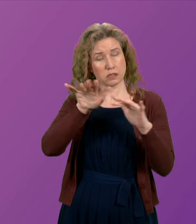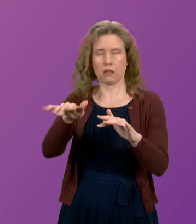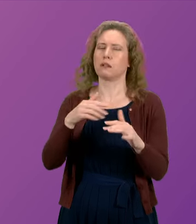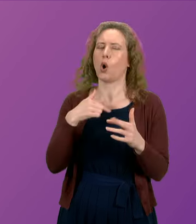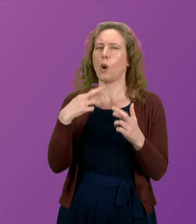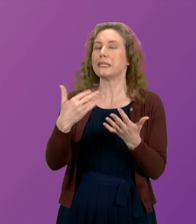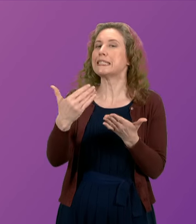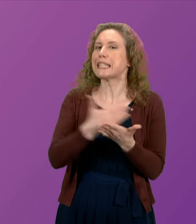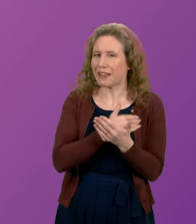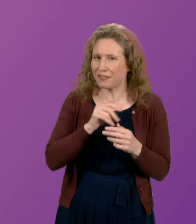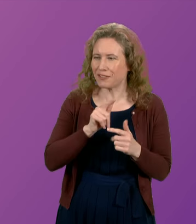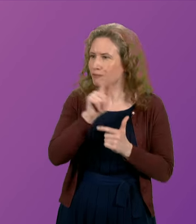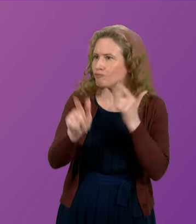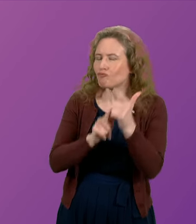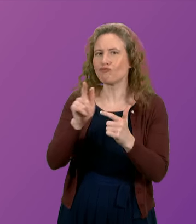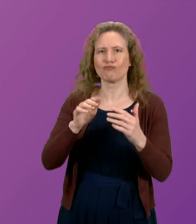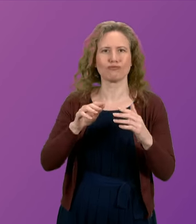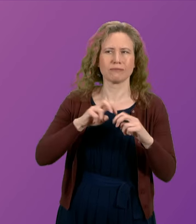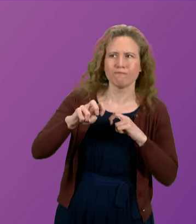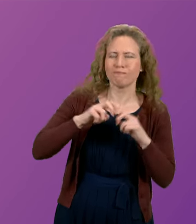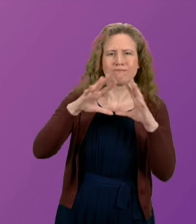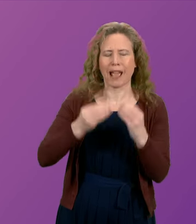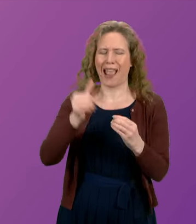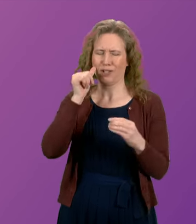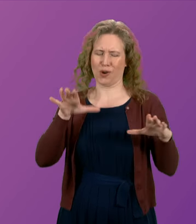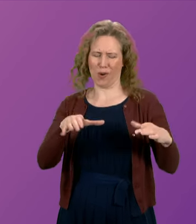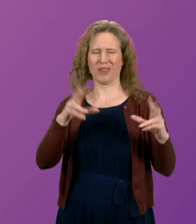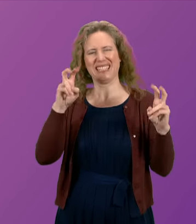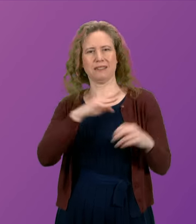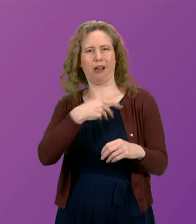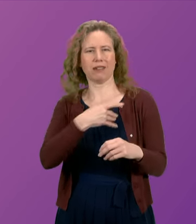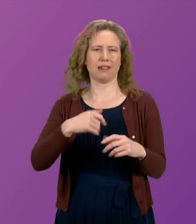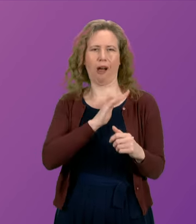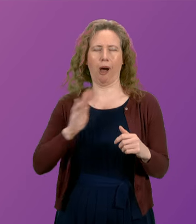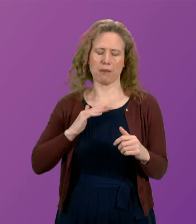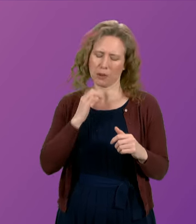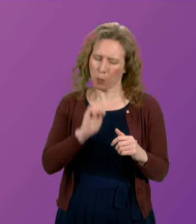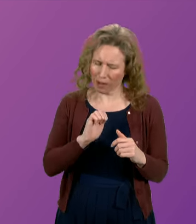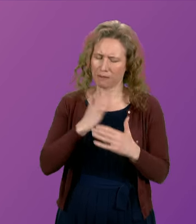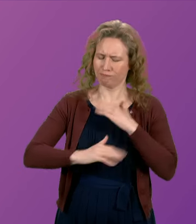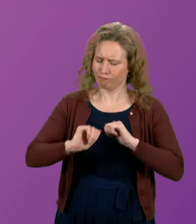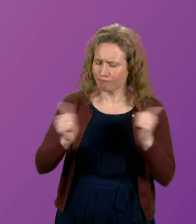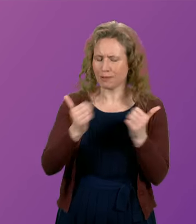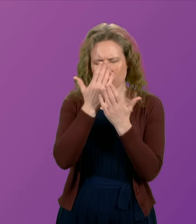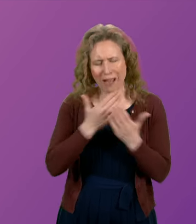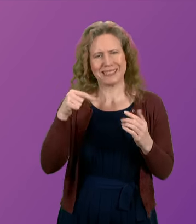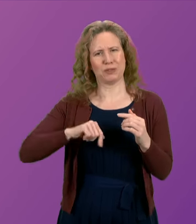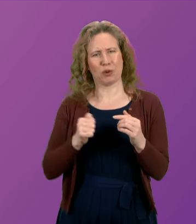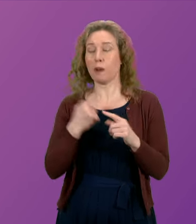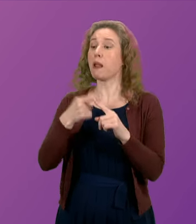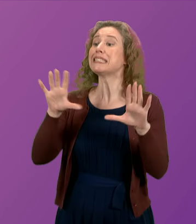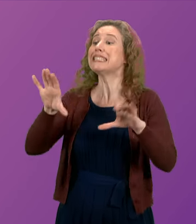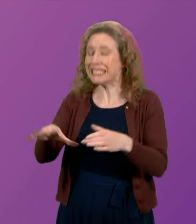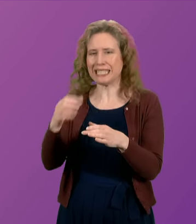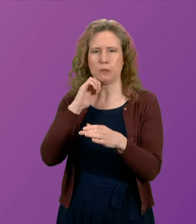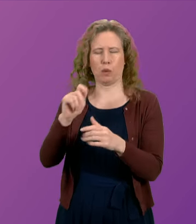safe and memorable trip. I know the Tartan army will be an absolute credit to Scotland, and I know the team will be a credit to Scotland, because